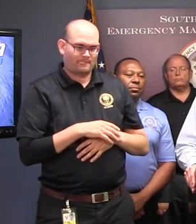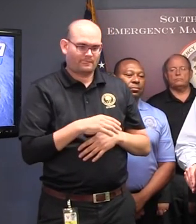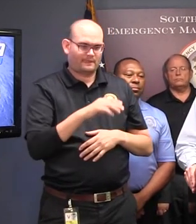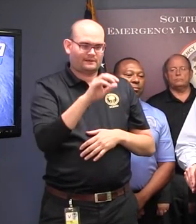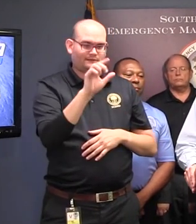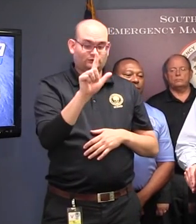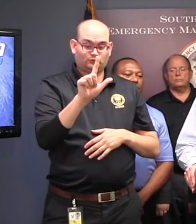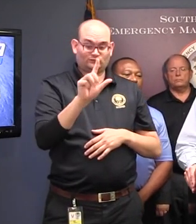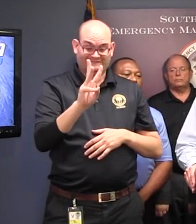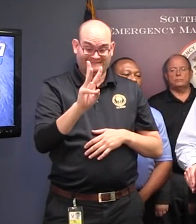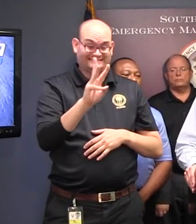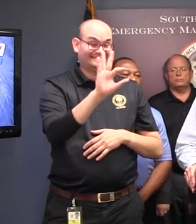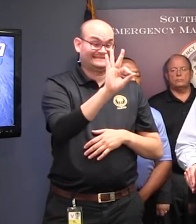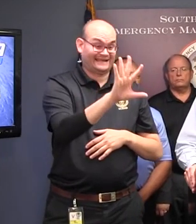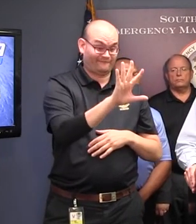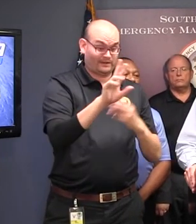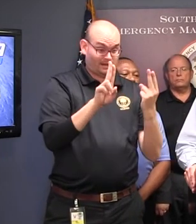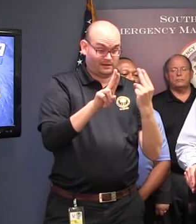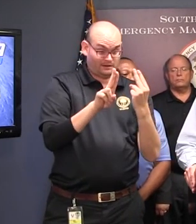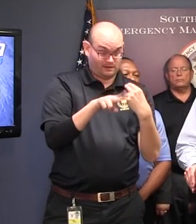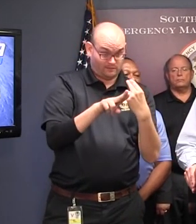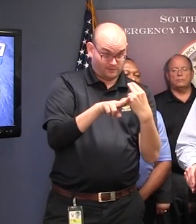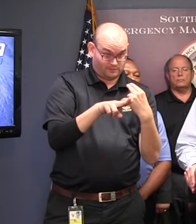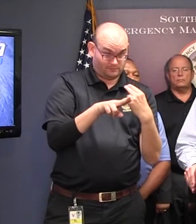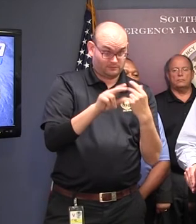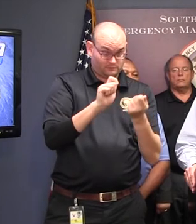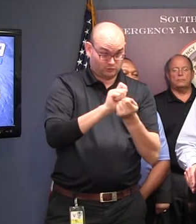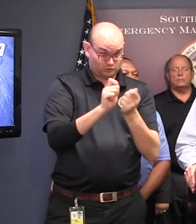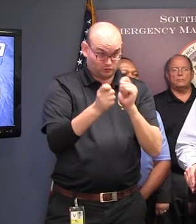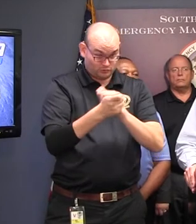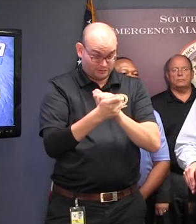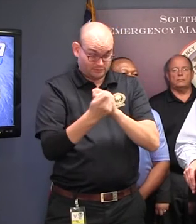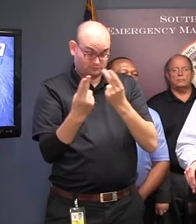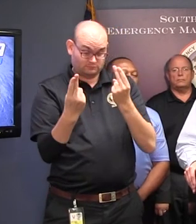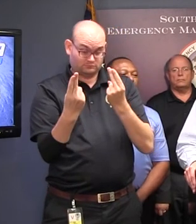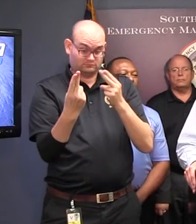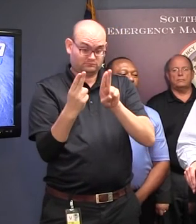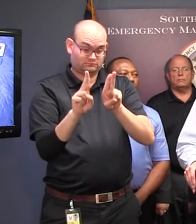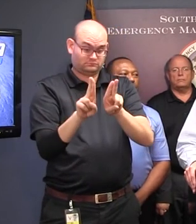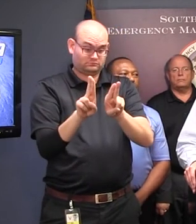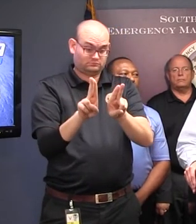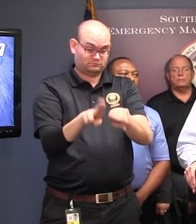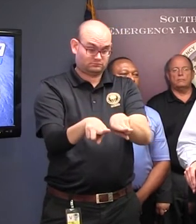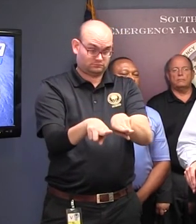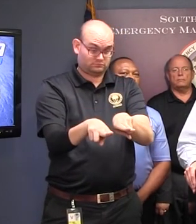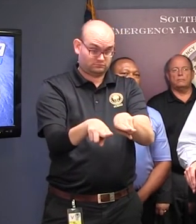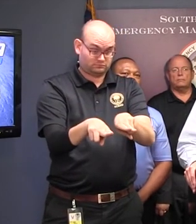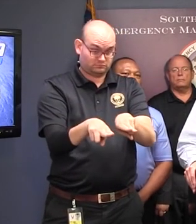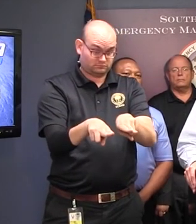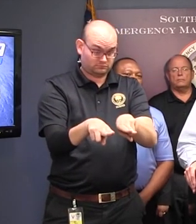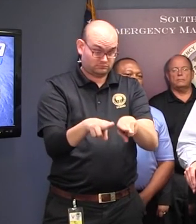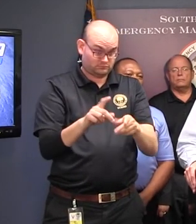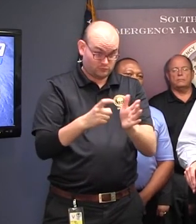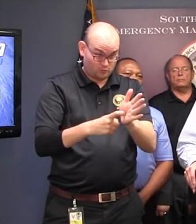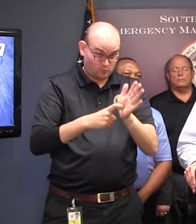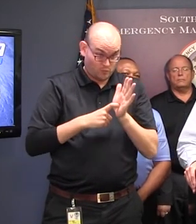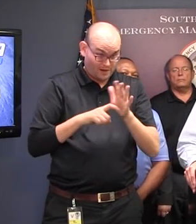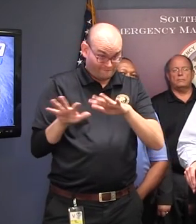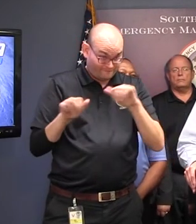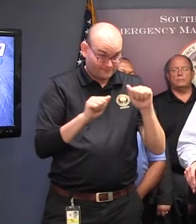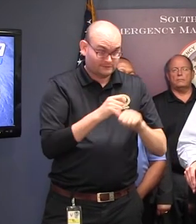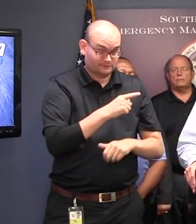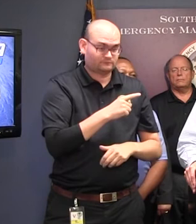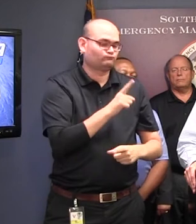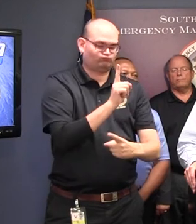orders? Yes. I mean, could there be lane reversals without evacuation orders? Depending on the track of the storm, is there a